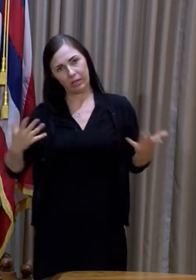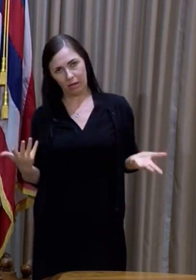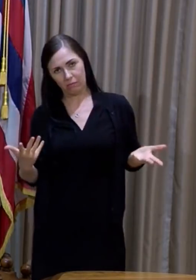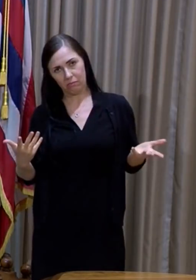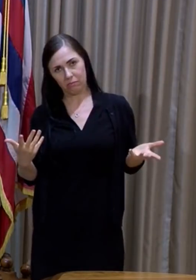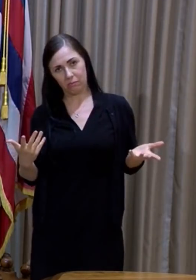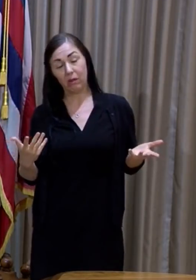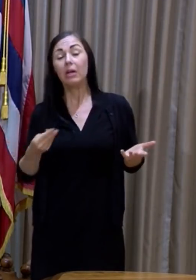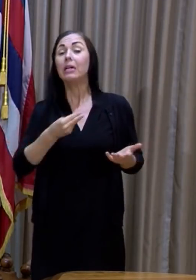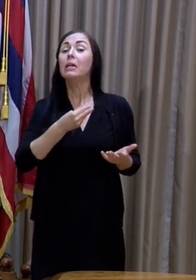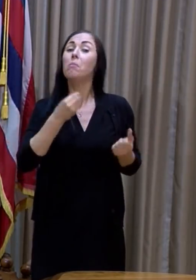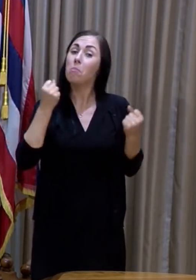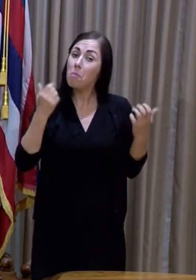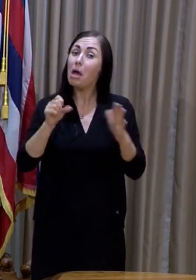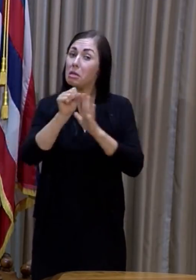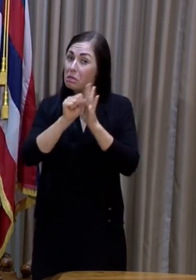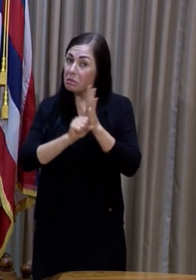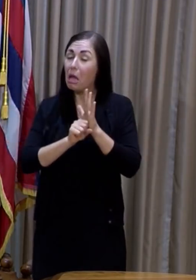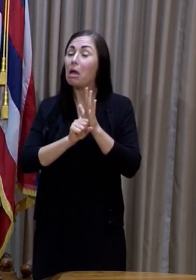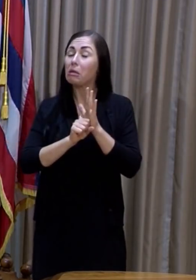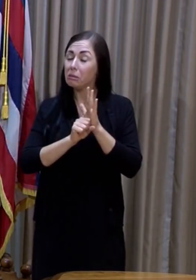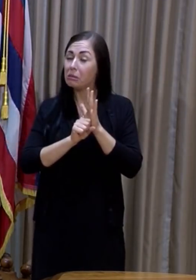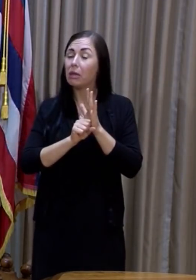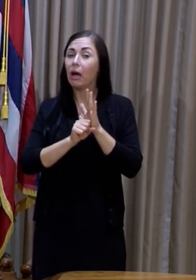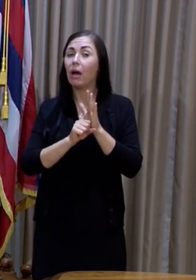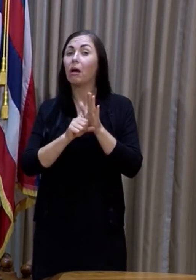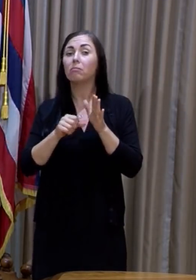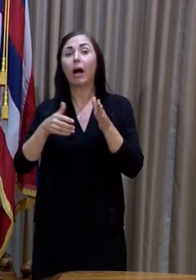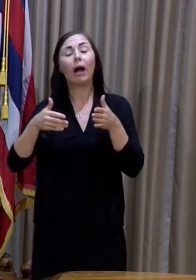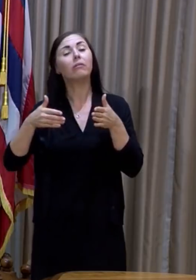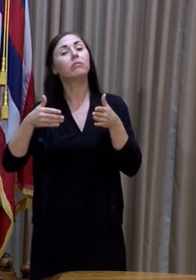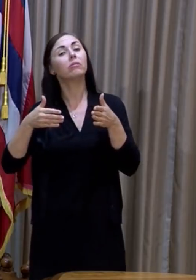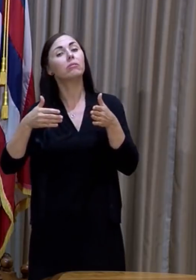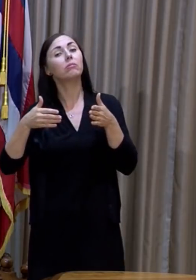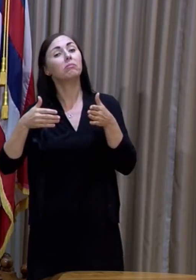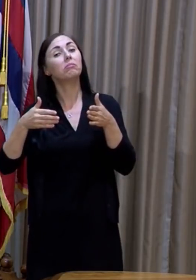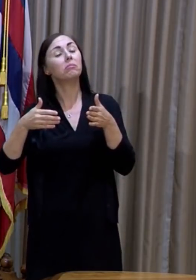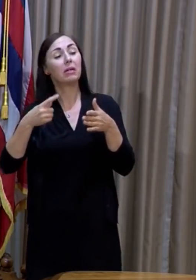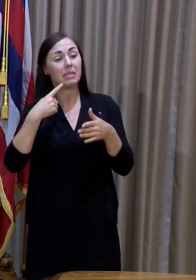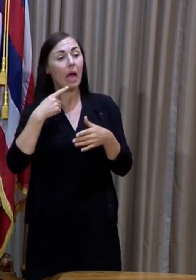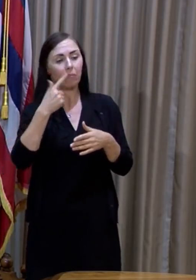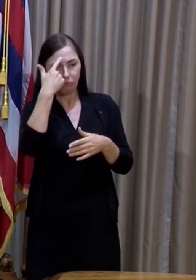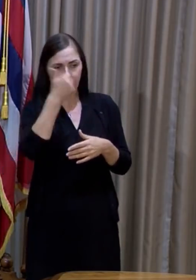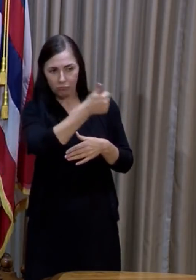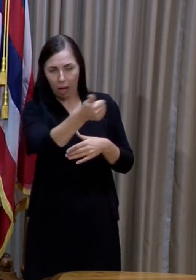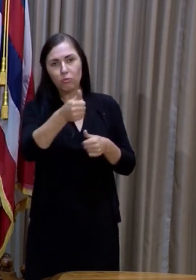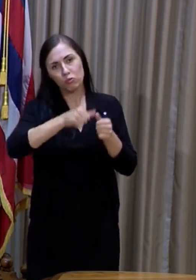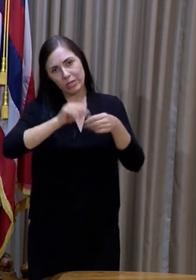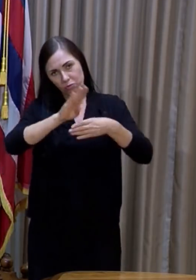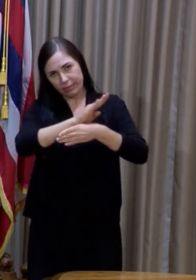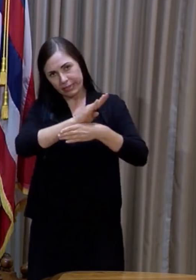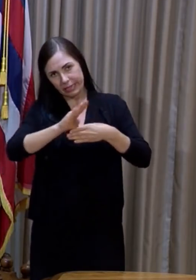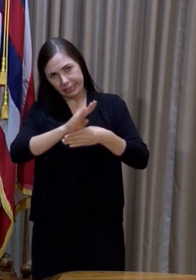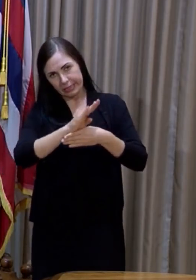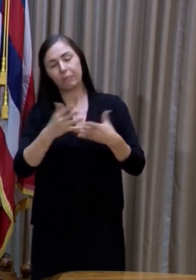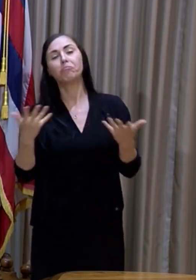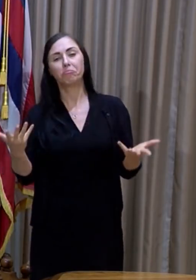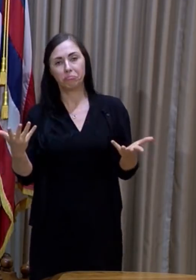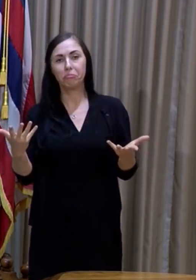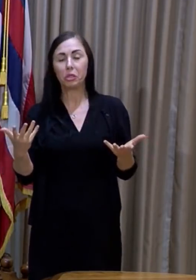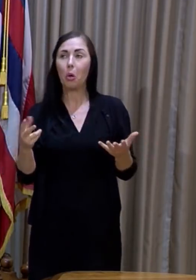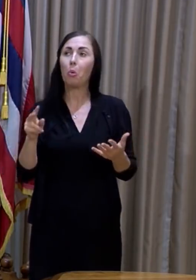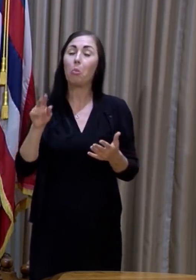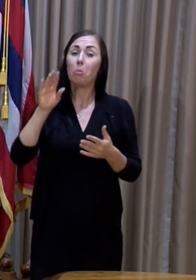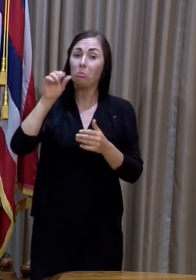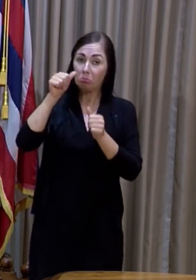that several states have allowed it to be a voluntary activity. And so we are looking at all